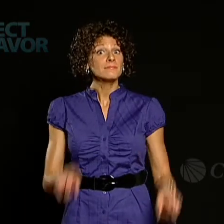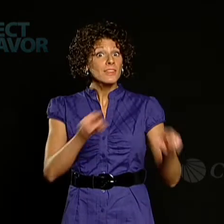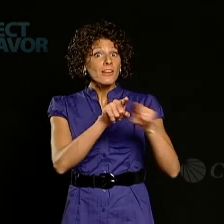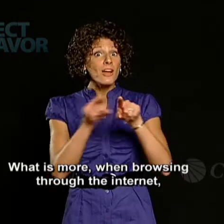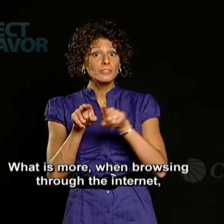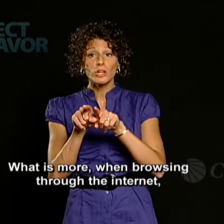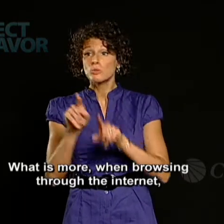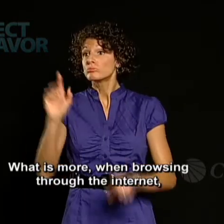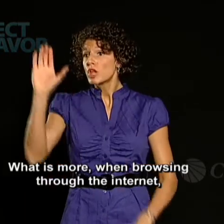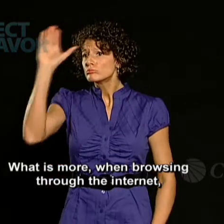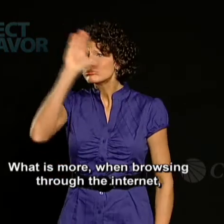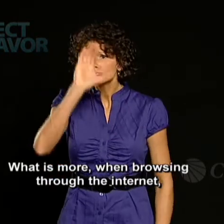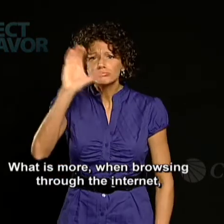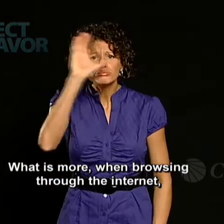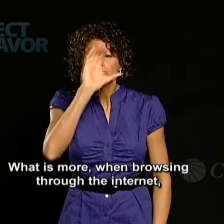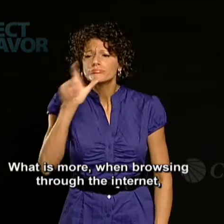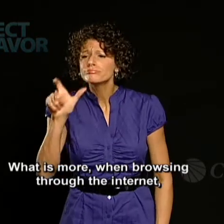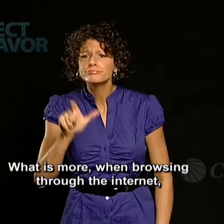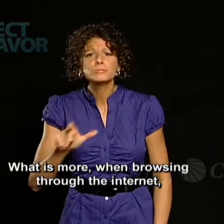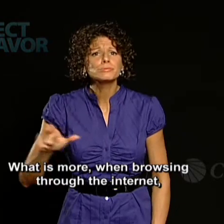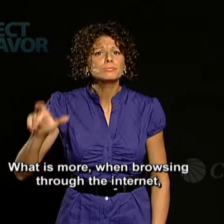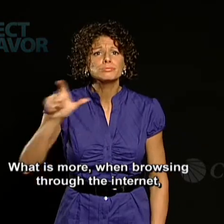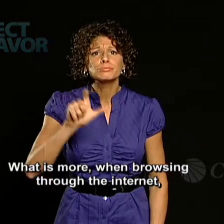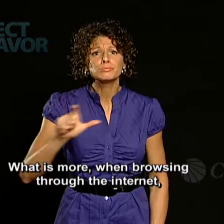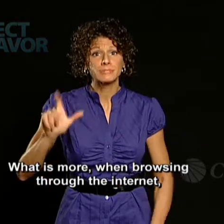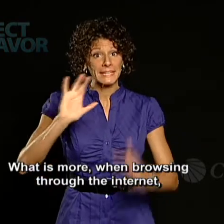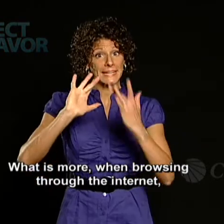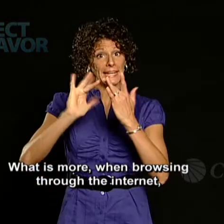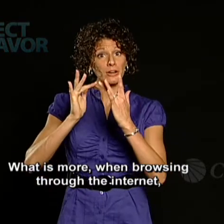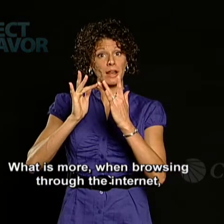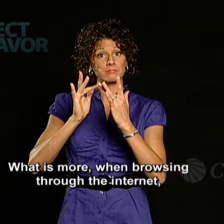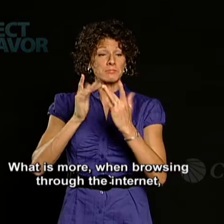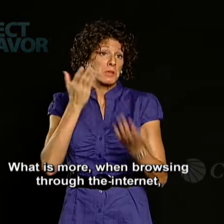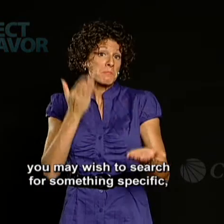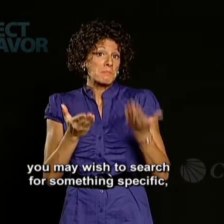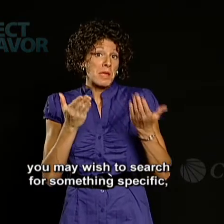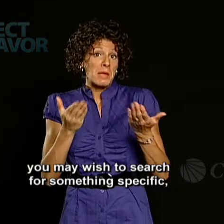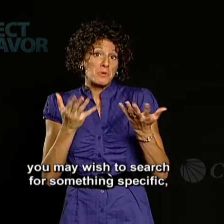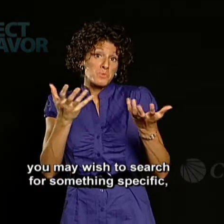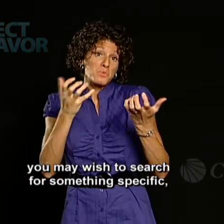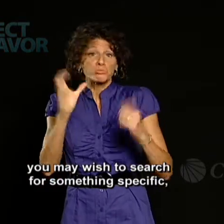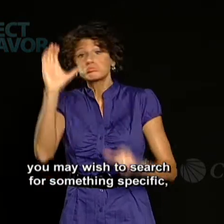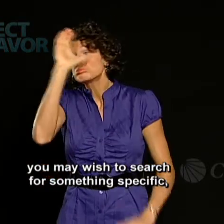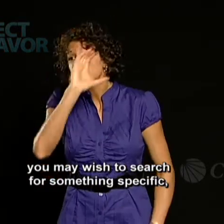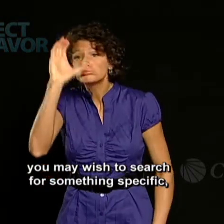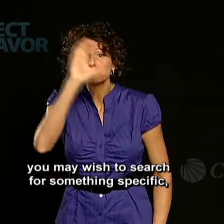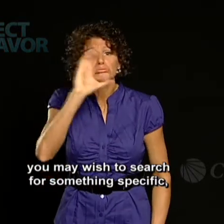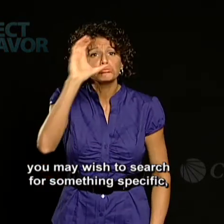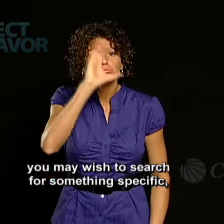What's more, when browsing through the internet, you may wish to search for something specific.